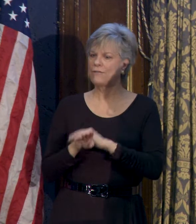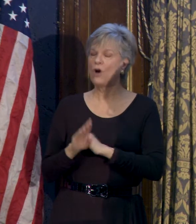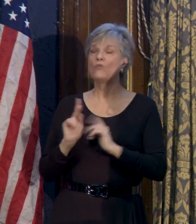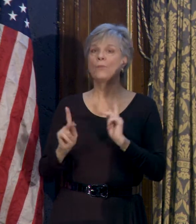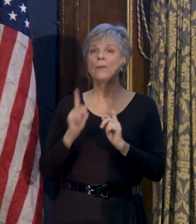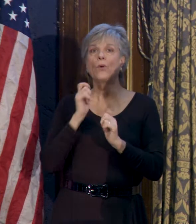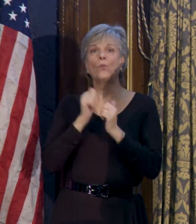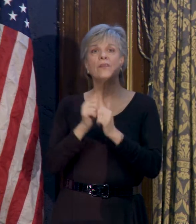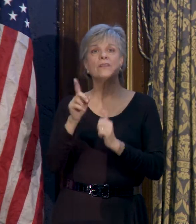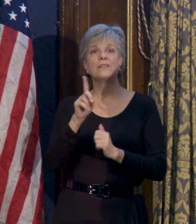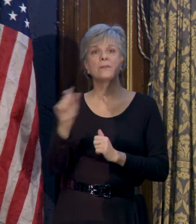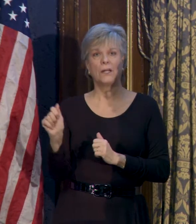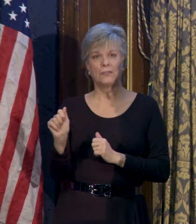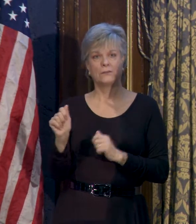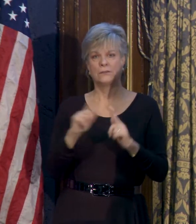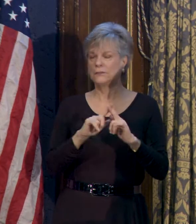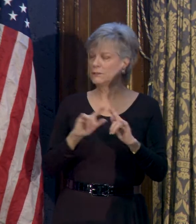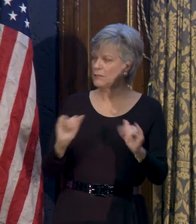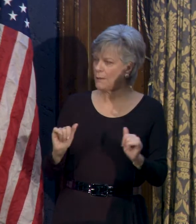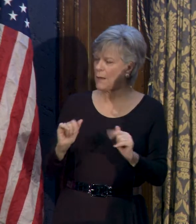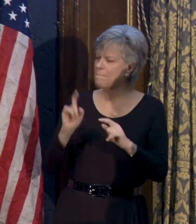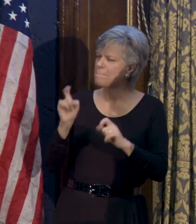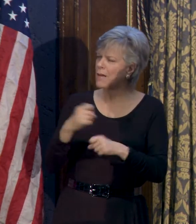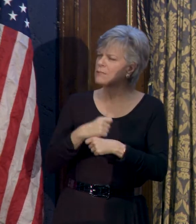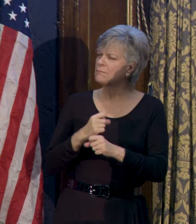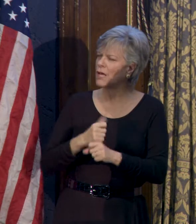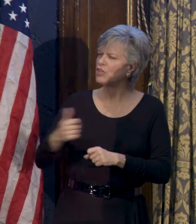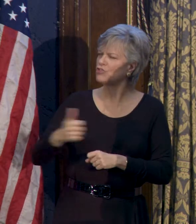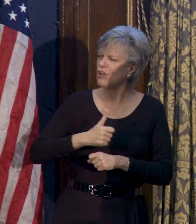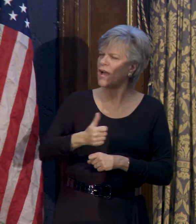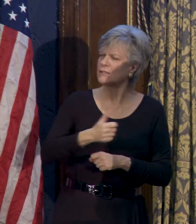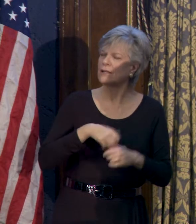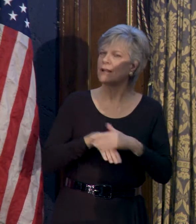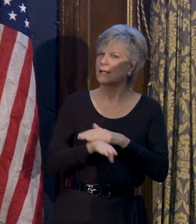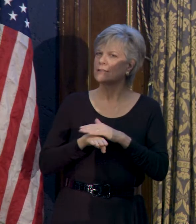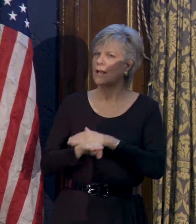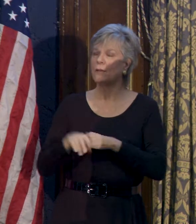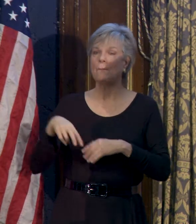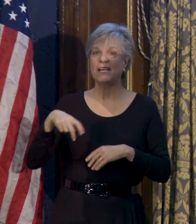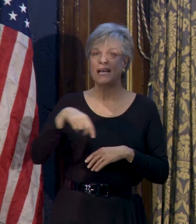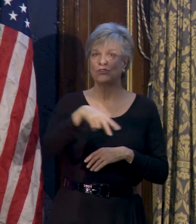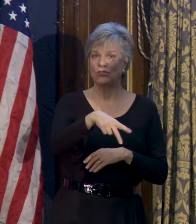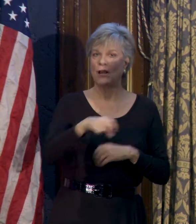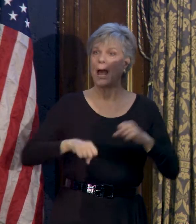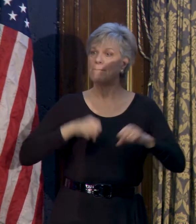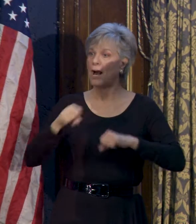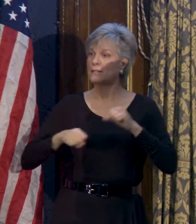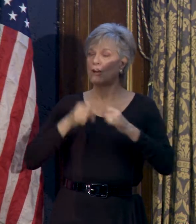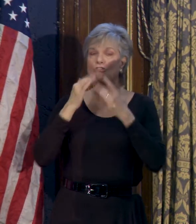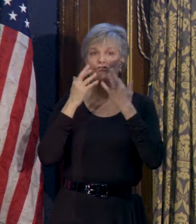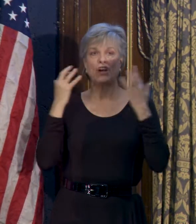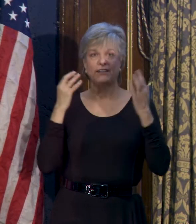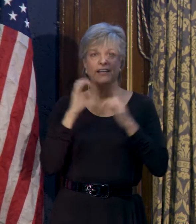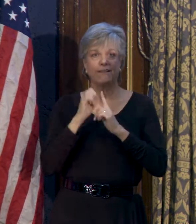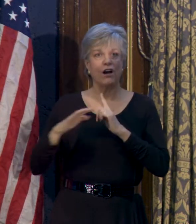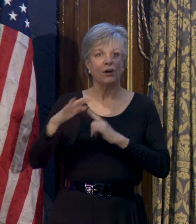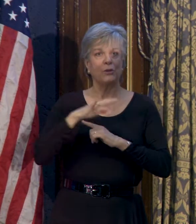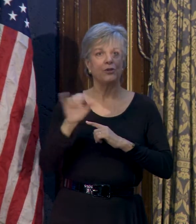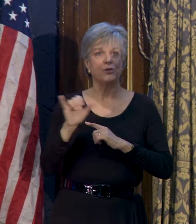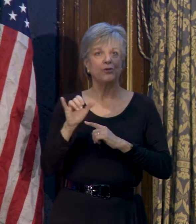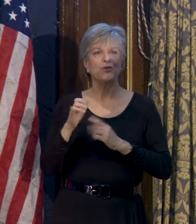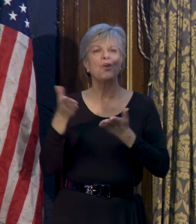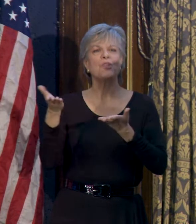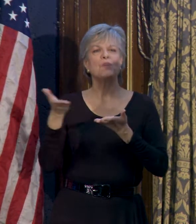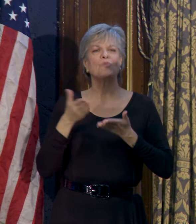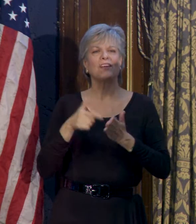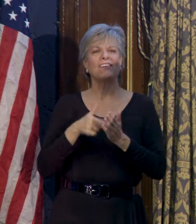disabilities. At the same time, we must create transit-accessible, pedestrian, and bicycle-friendly environments that bring these jobs